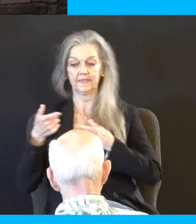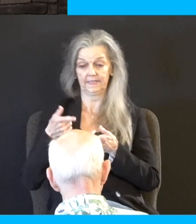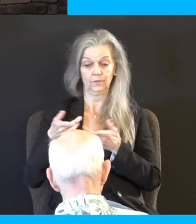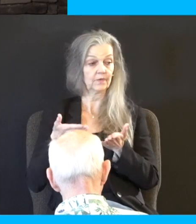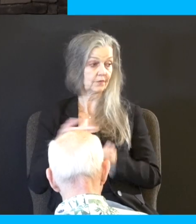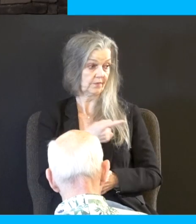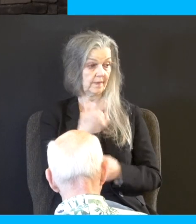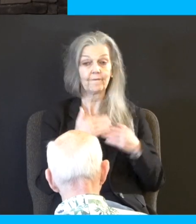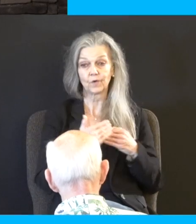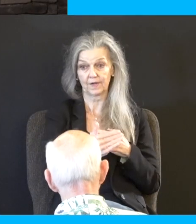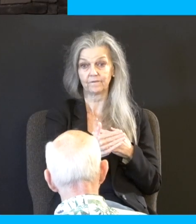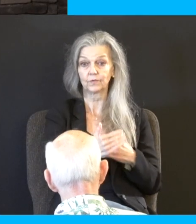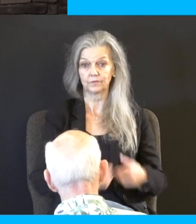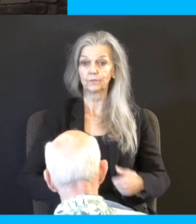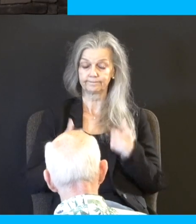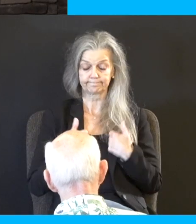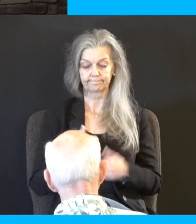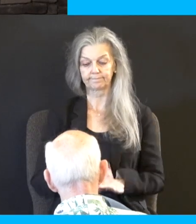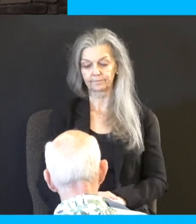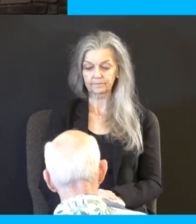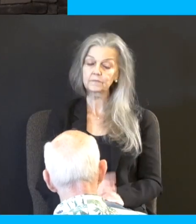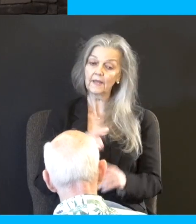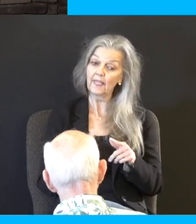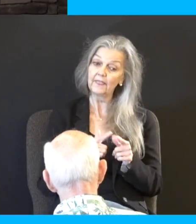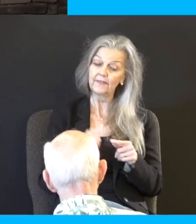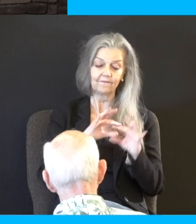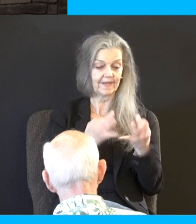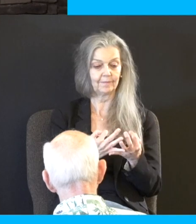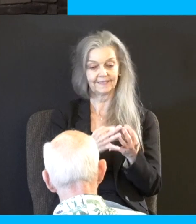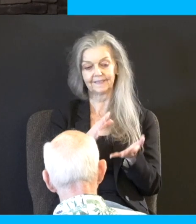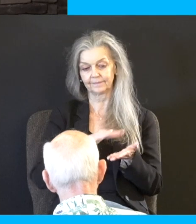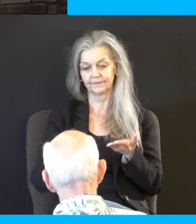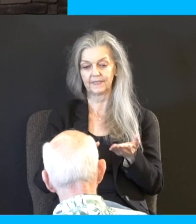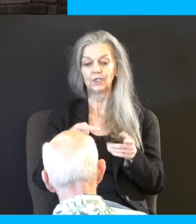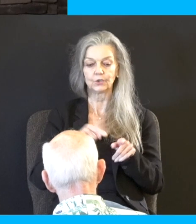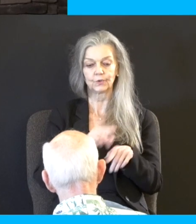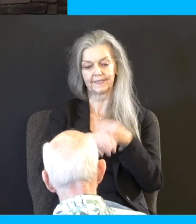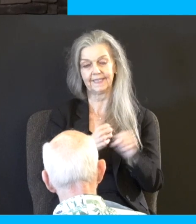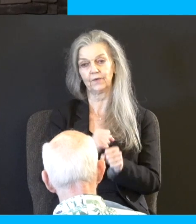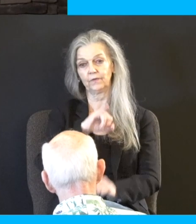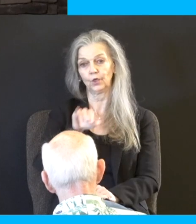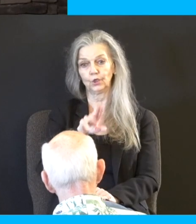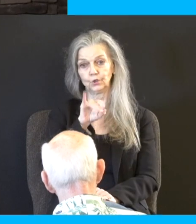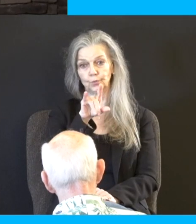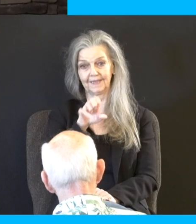most degree goes out in Jubilee, but we'll have to wait until we get to heaven. So verse 7, if a man sell his daughter to be a